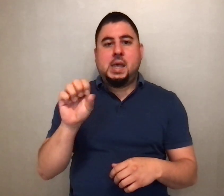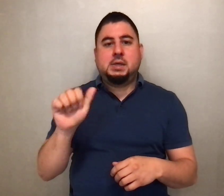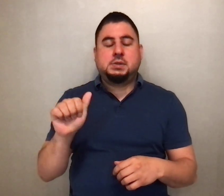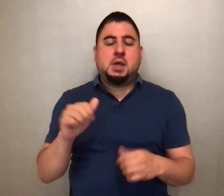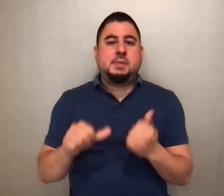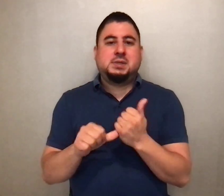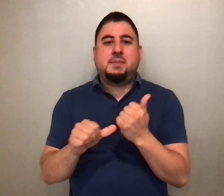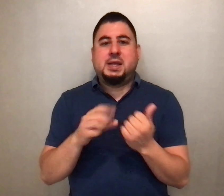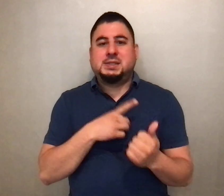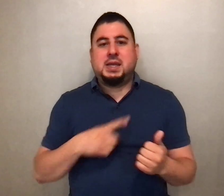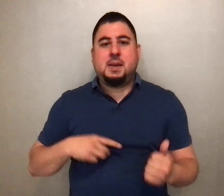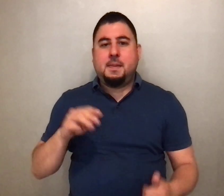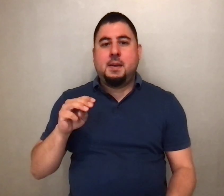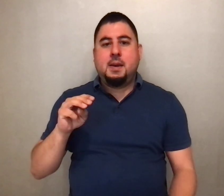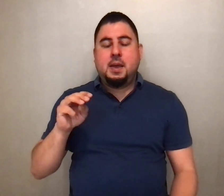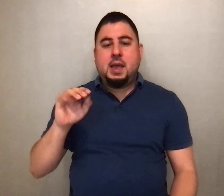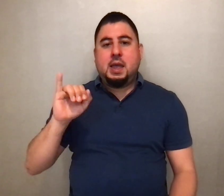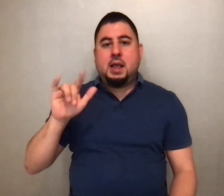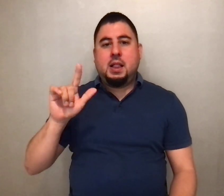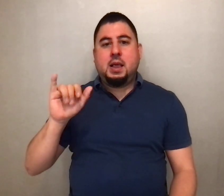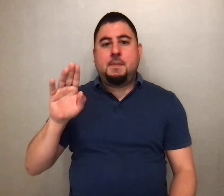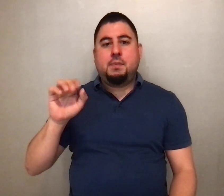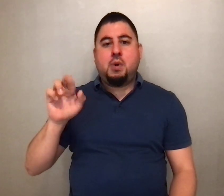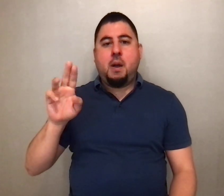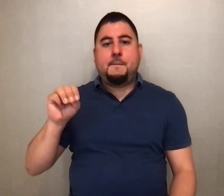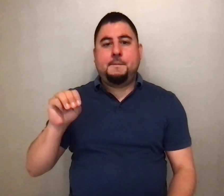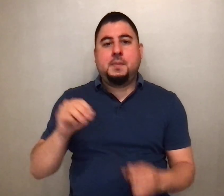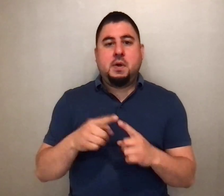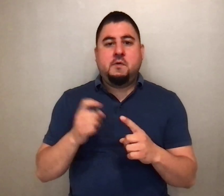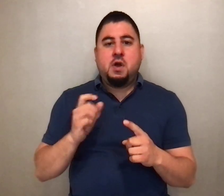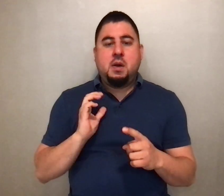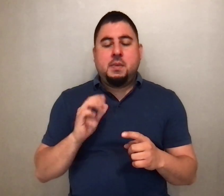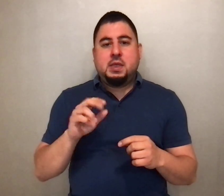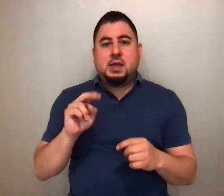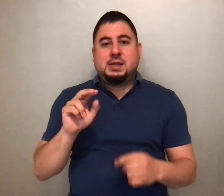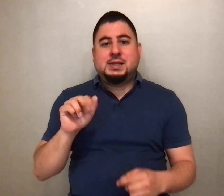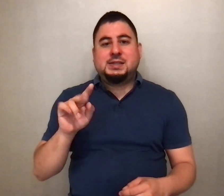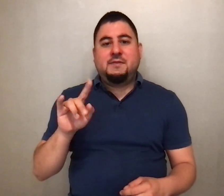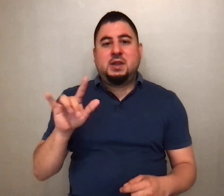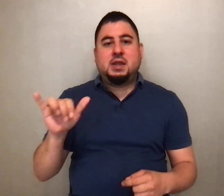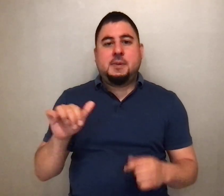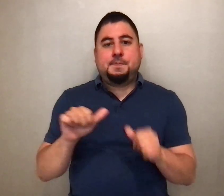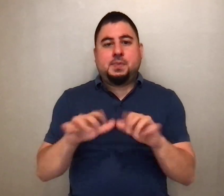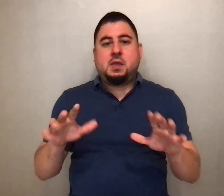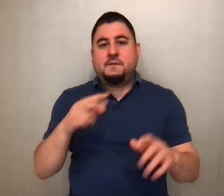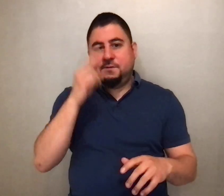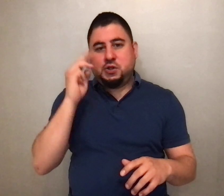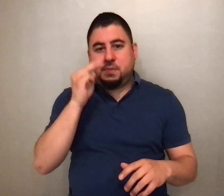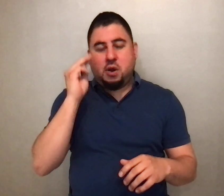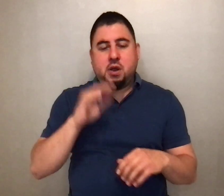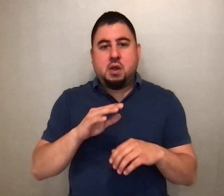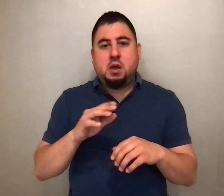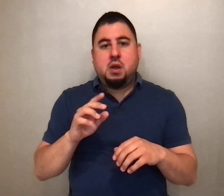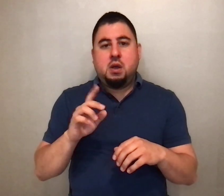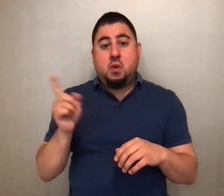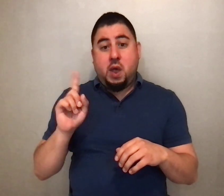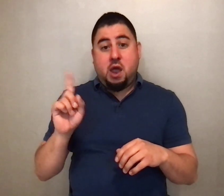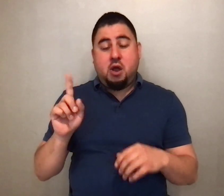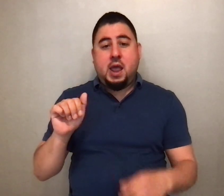today by Deacon Michael Illabrun from our Nativity of the Blessed Virgin Mary over on Alameda. It truly is a joy to be